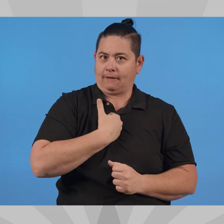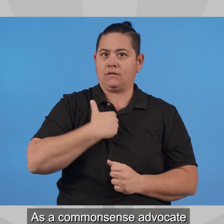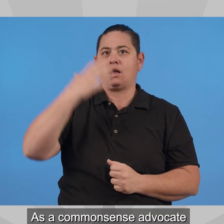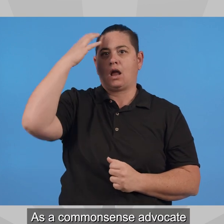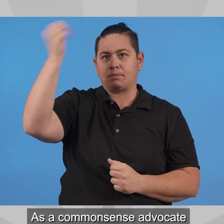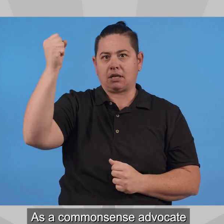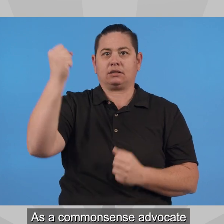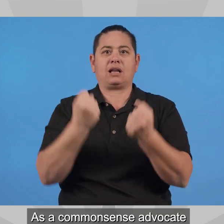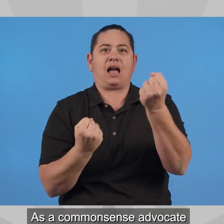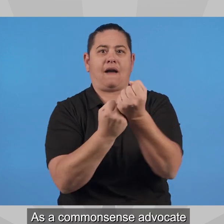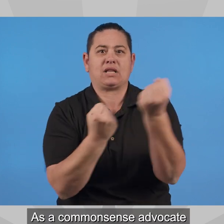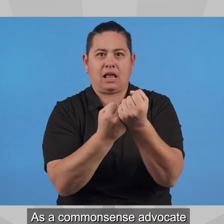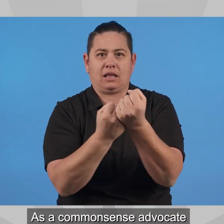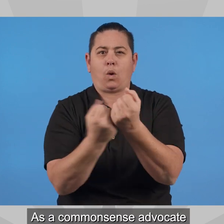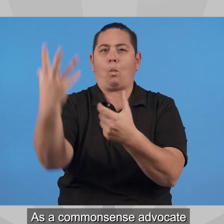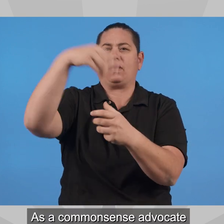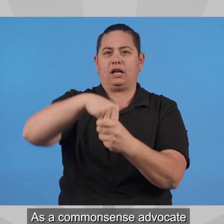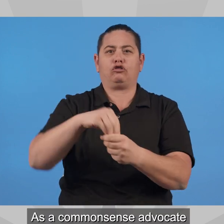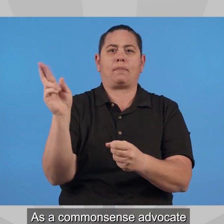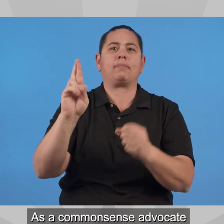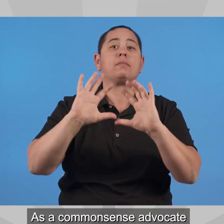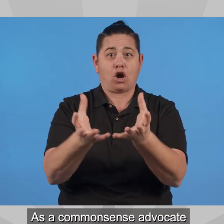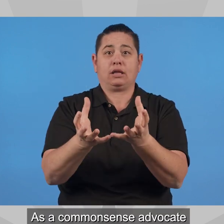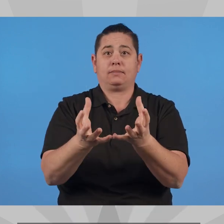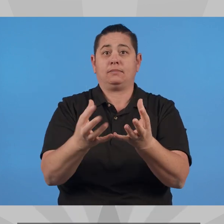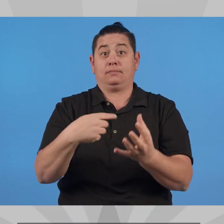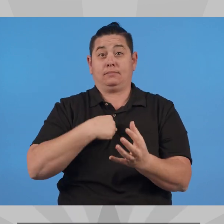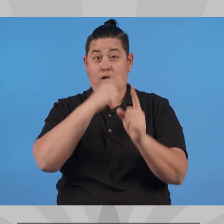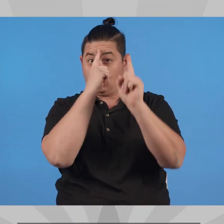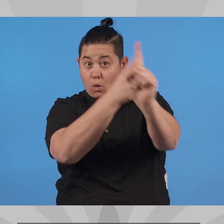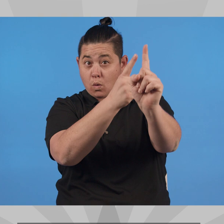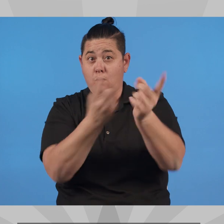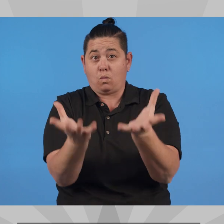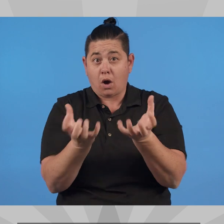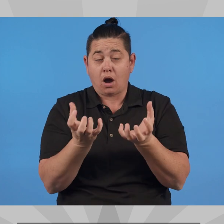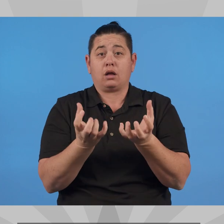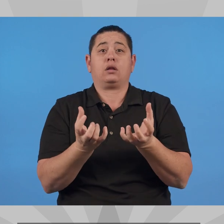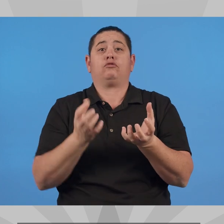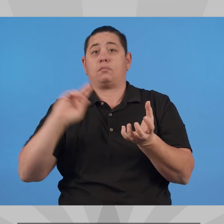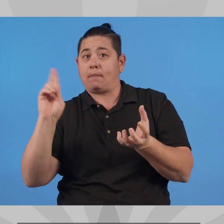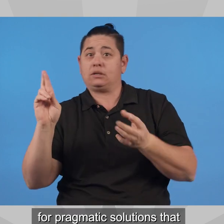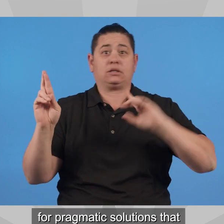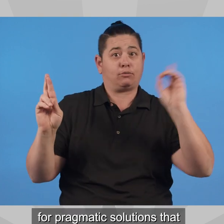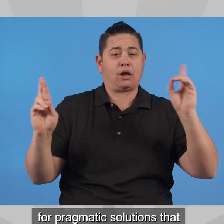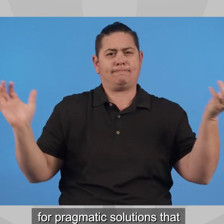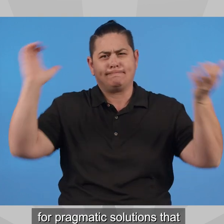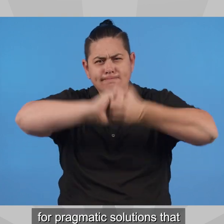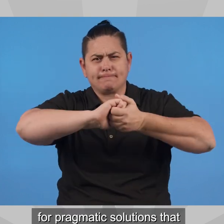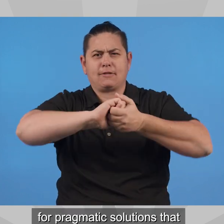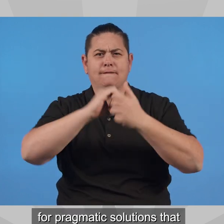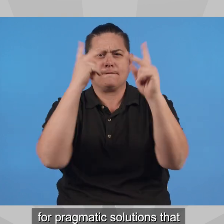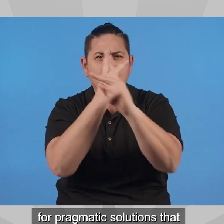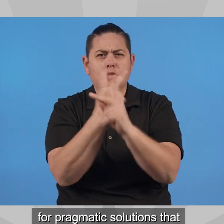As a common-sense advocate within the Republican Party, I strive for bipartisan collaboration for pragmatic